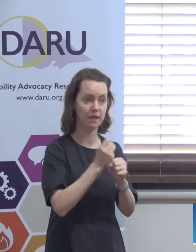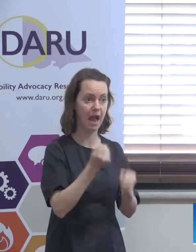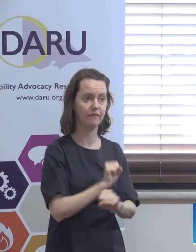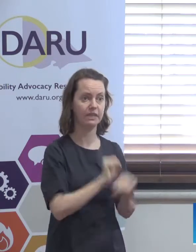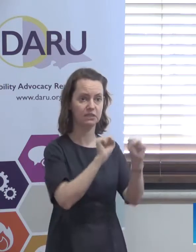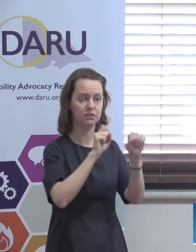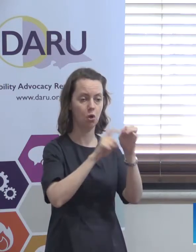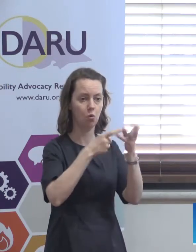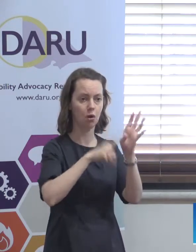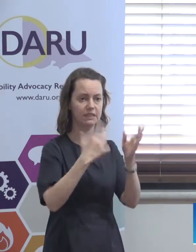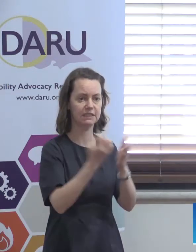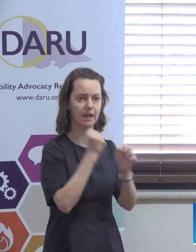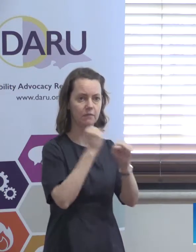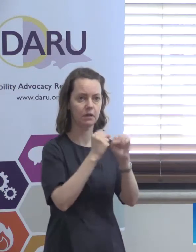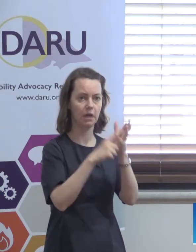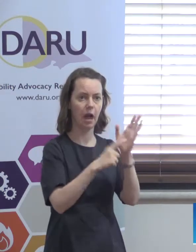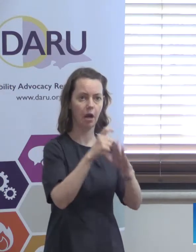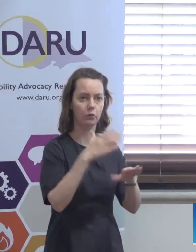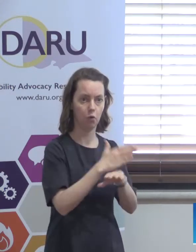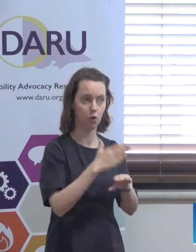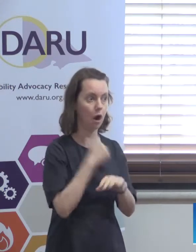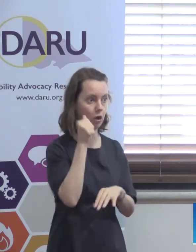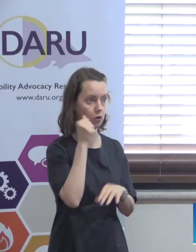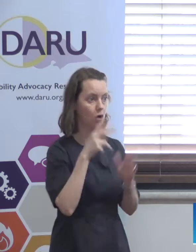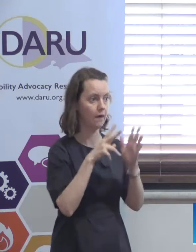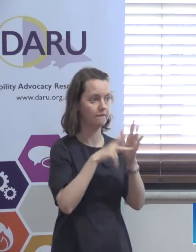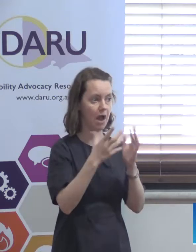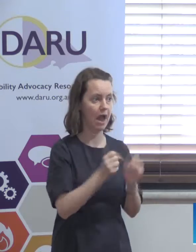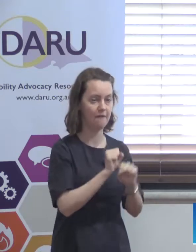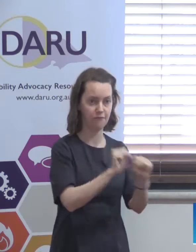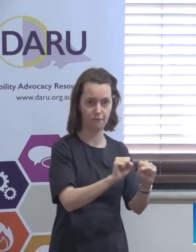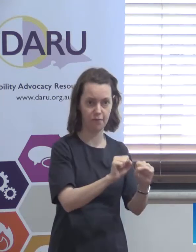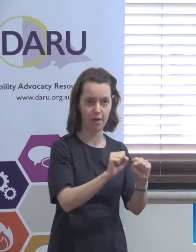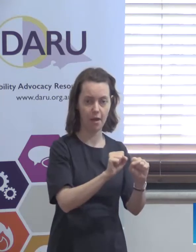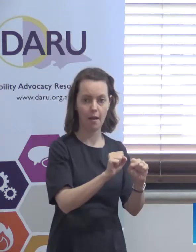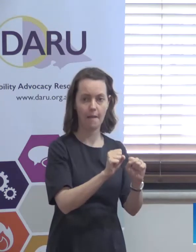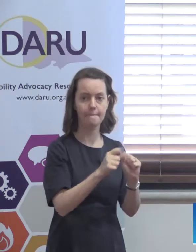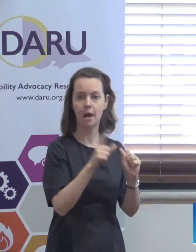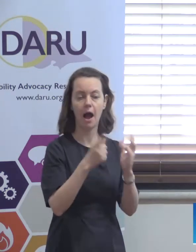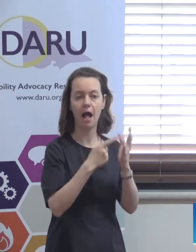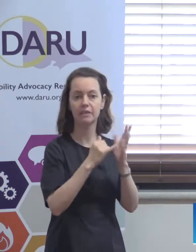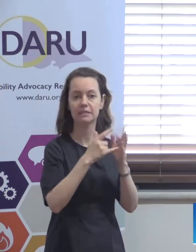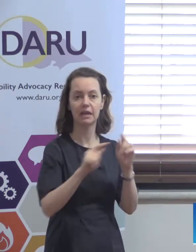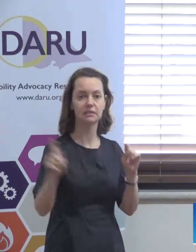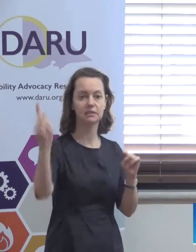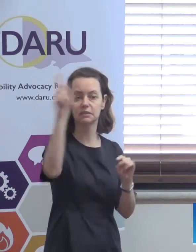own quality and safeguarding work as well. I know that. That's not quite the same because everywhere else, basically all the other state governments are just